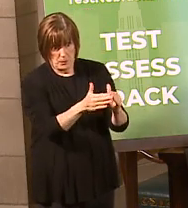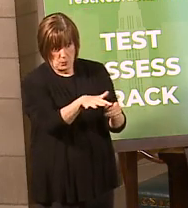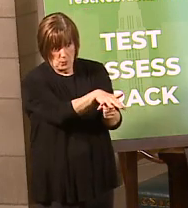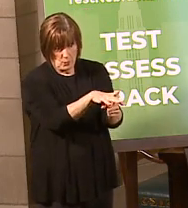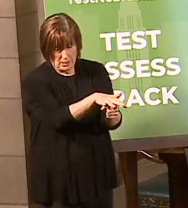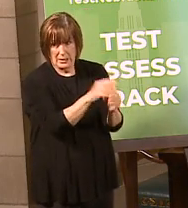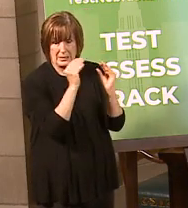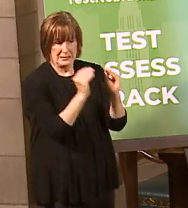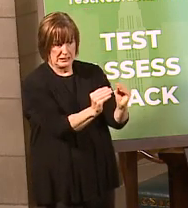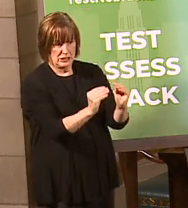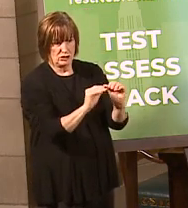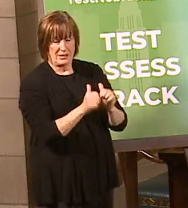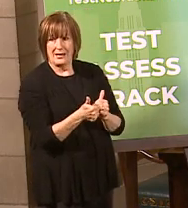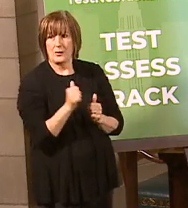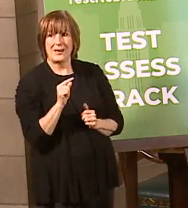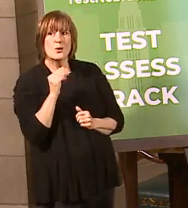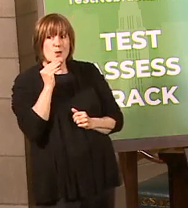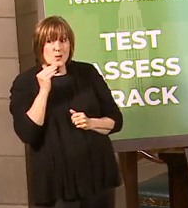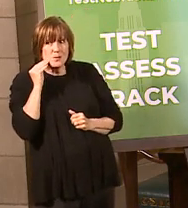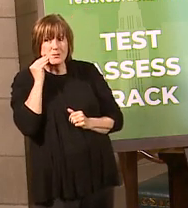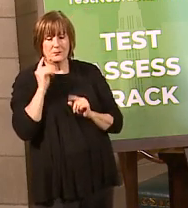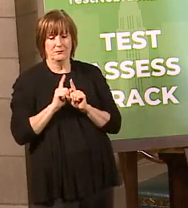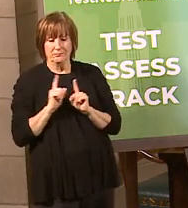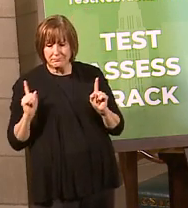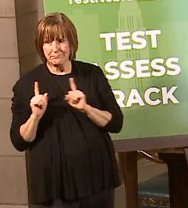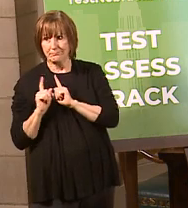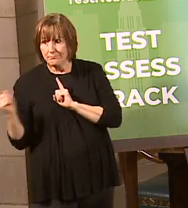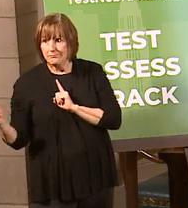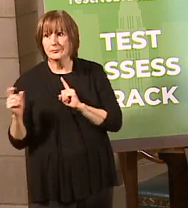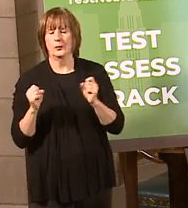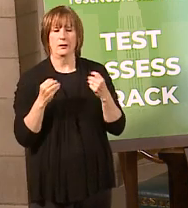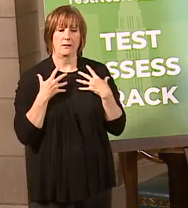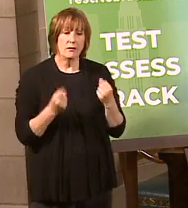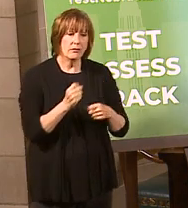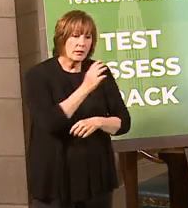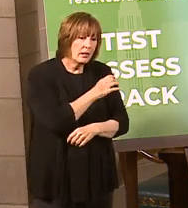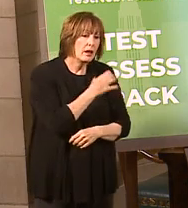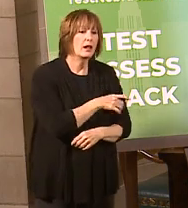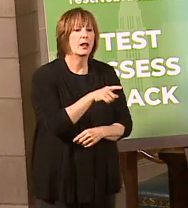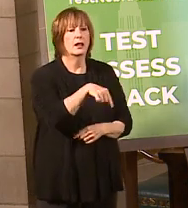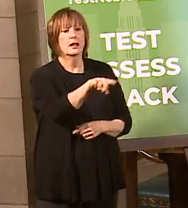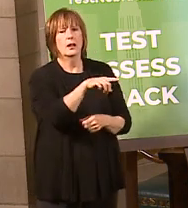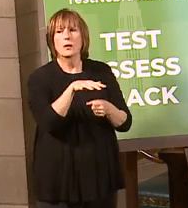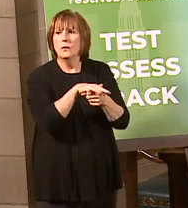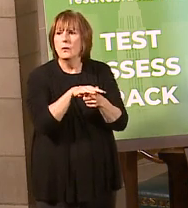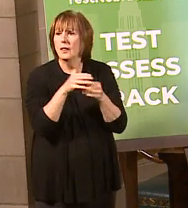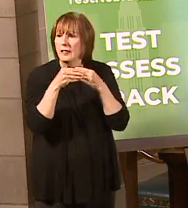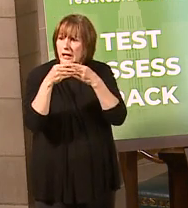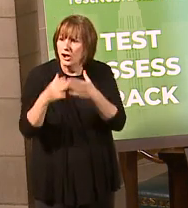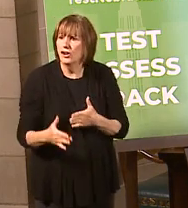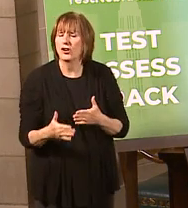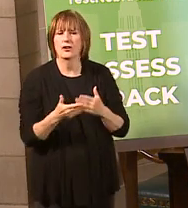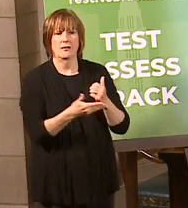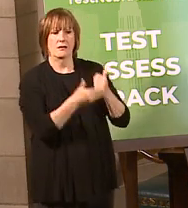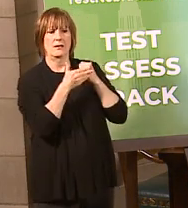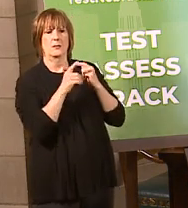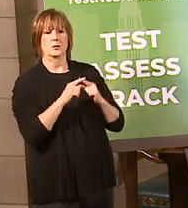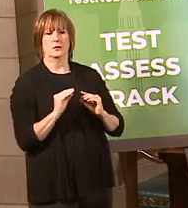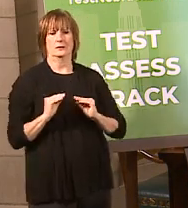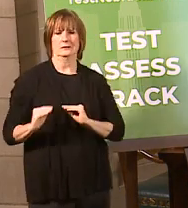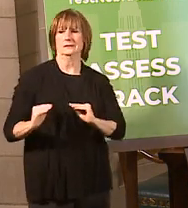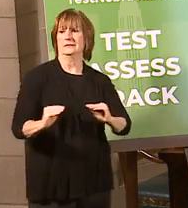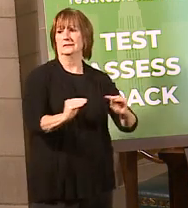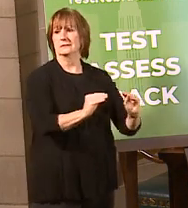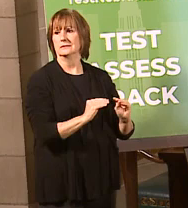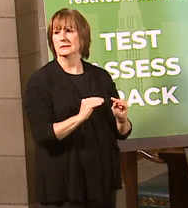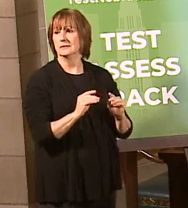that's what we're all talking about when we're talking about reaching out to health clinics and other local community leaders to help us with the education on social